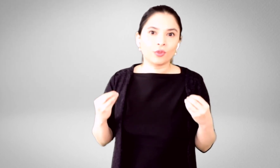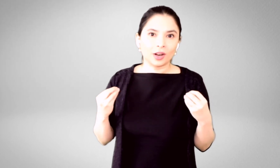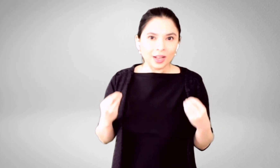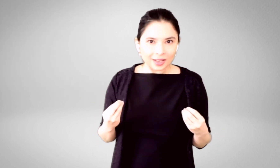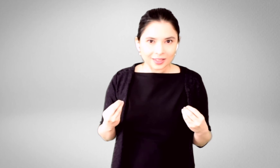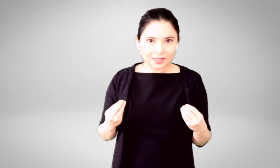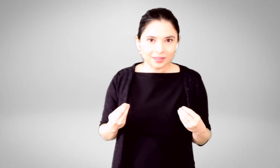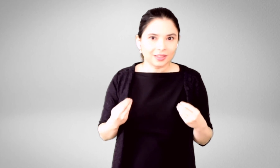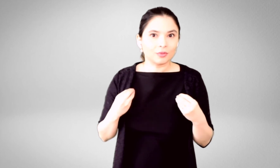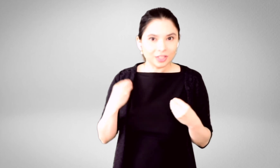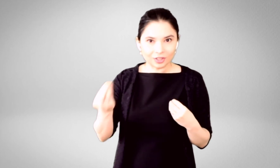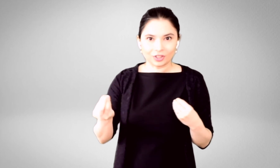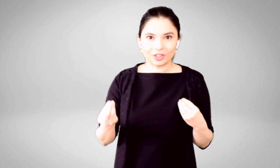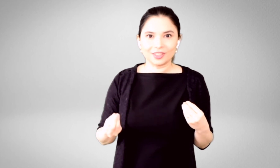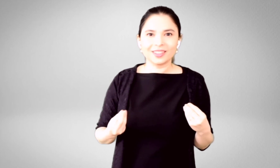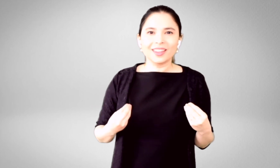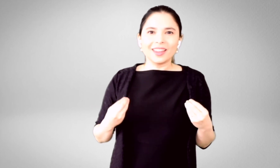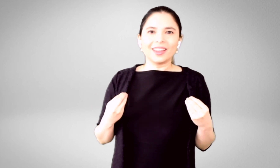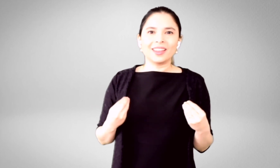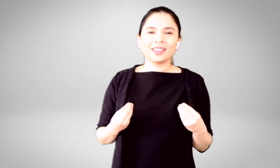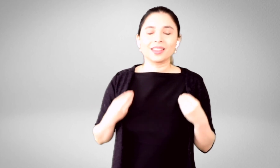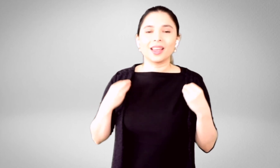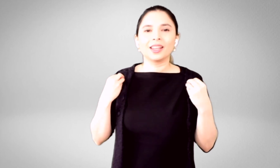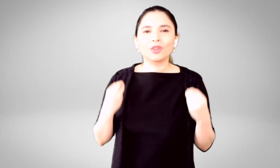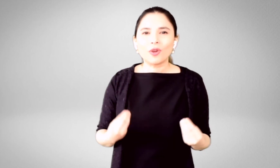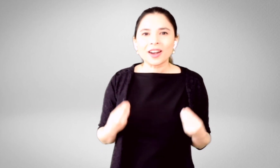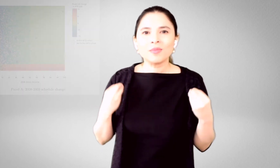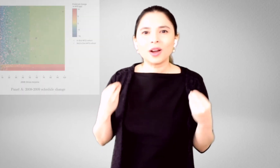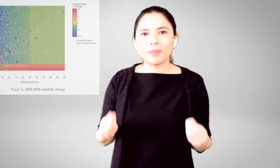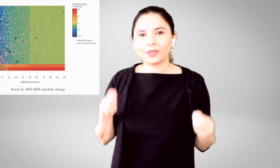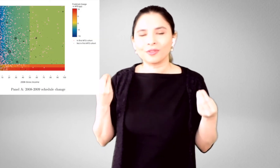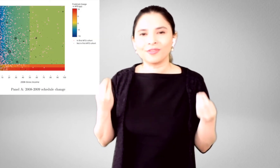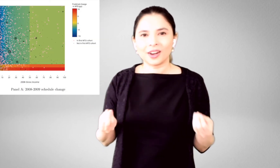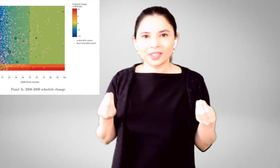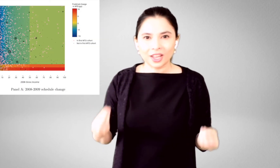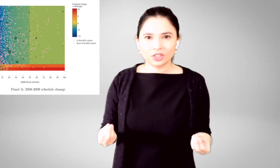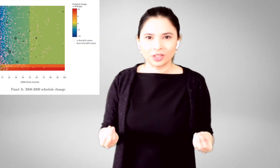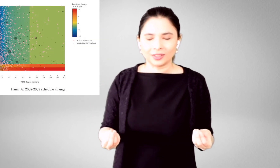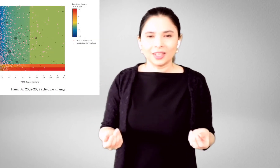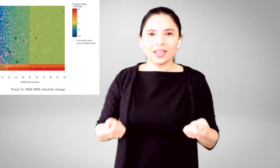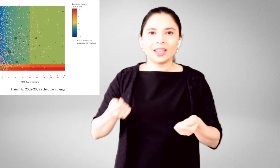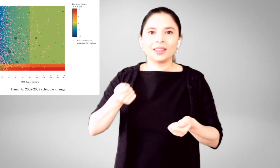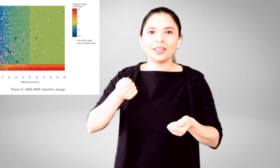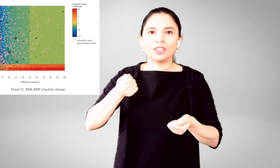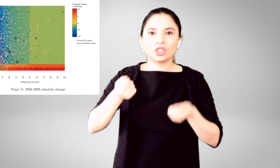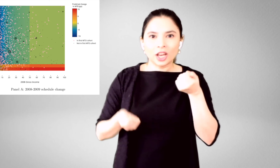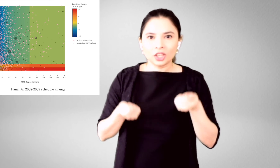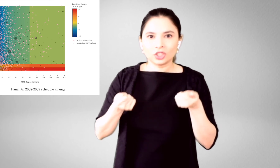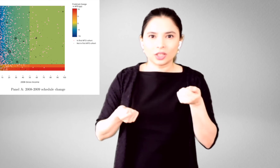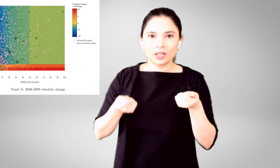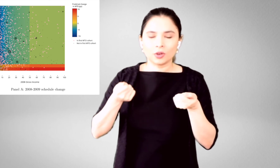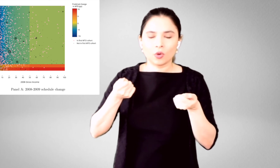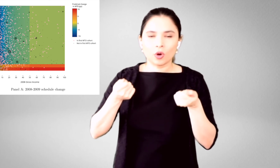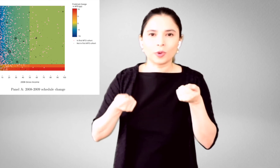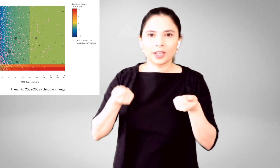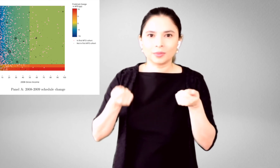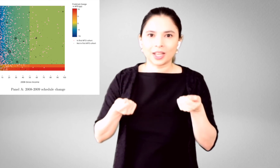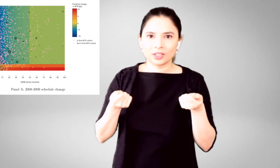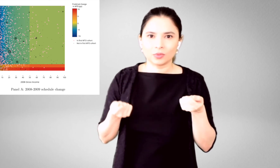for us, researchers, is an incredible amount of variation in the change in corporate income tax,